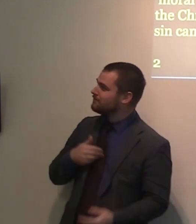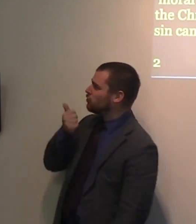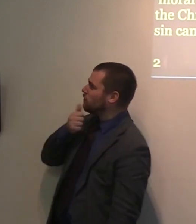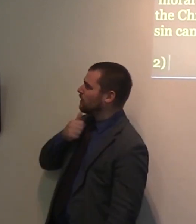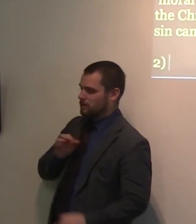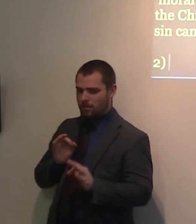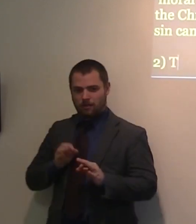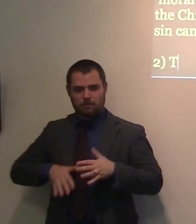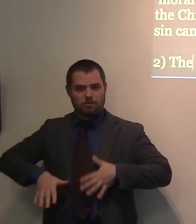of man.